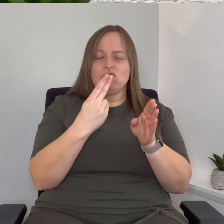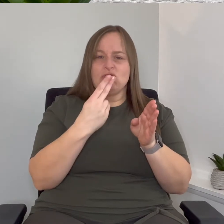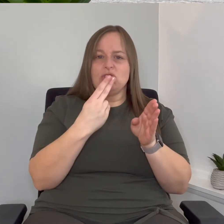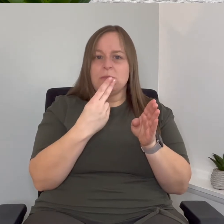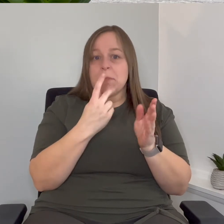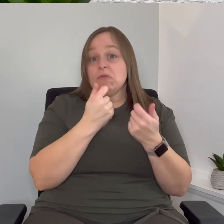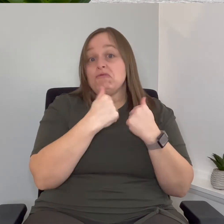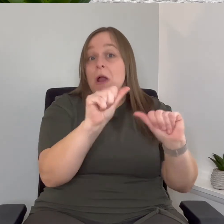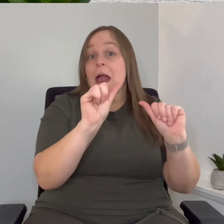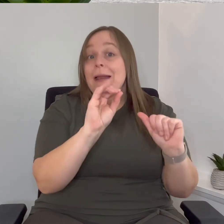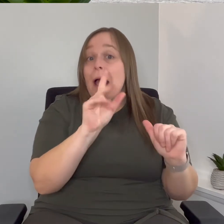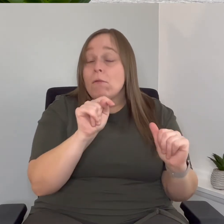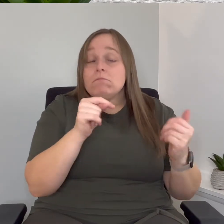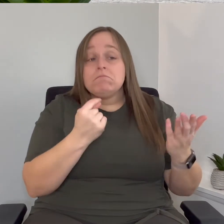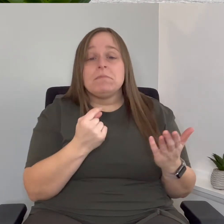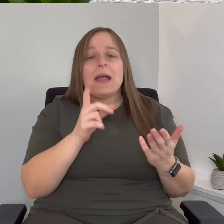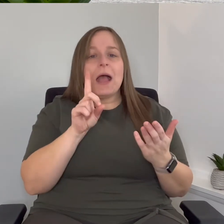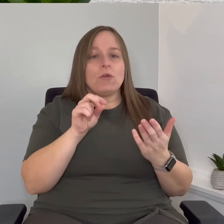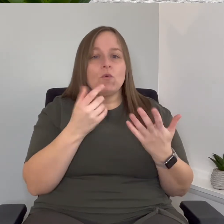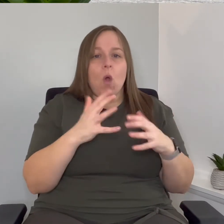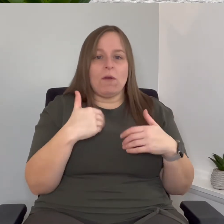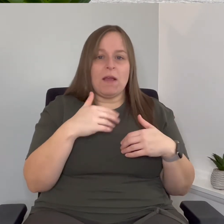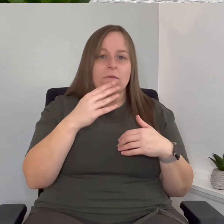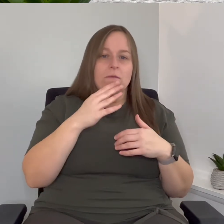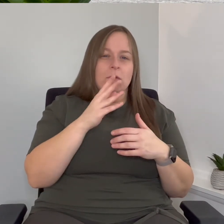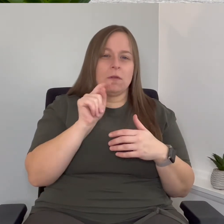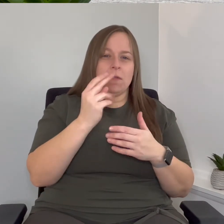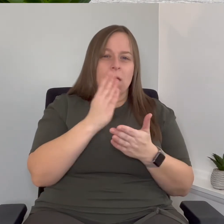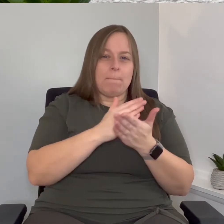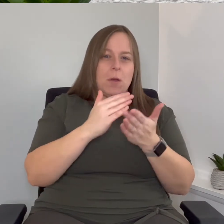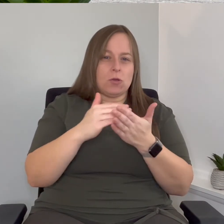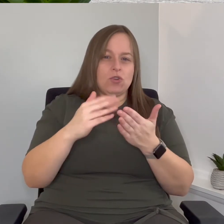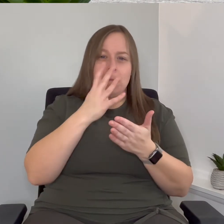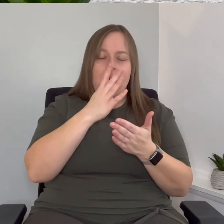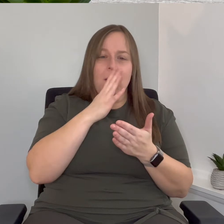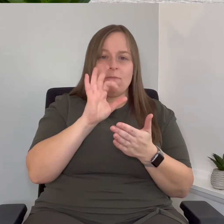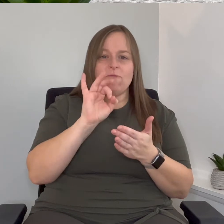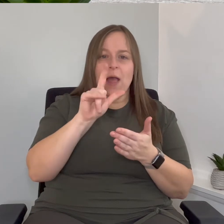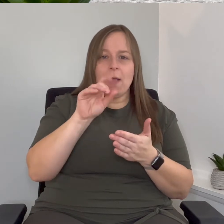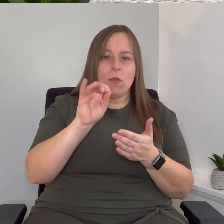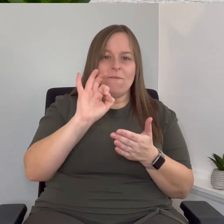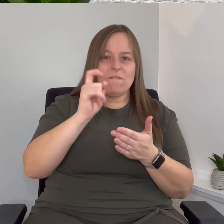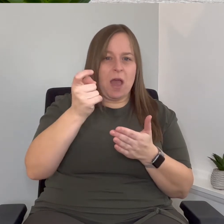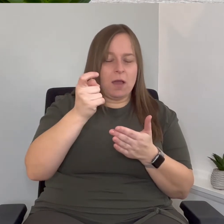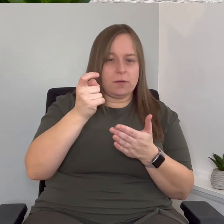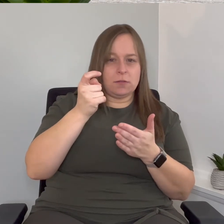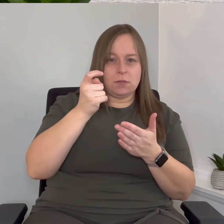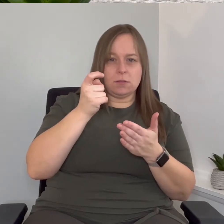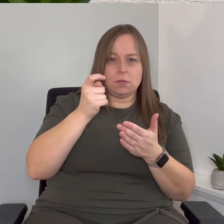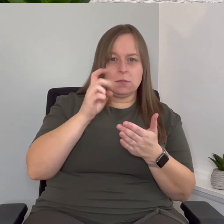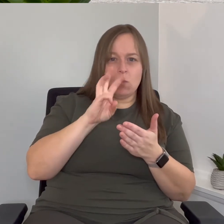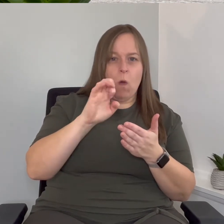um I do already have the budget mom filofax wallet that I got in her bundle from 2021's